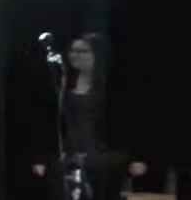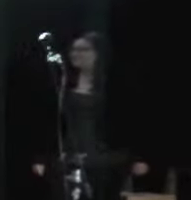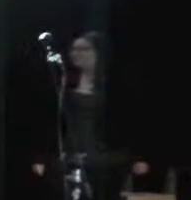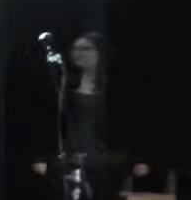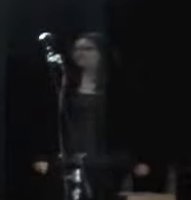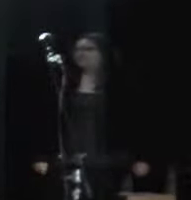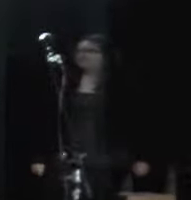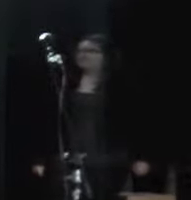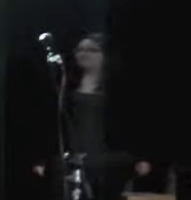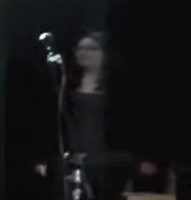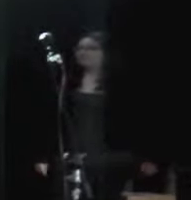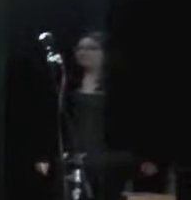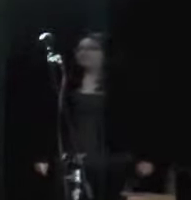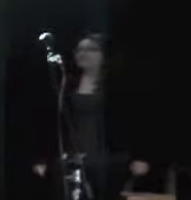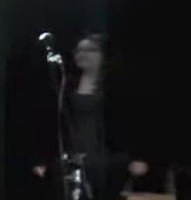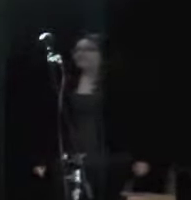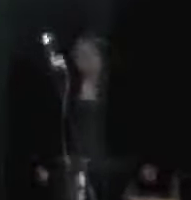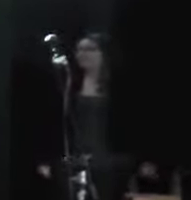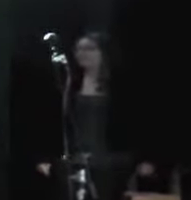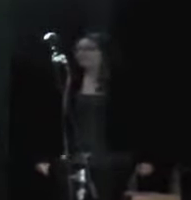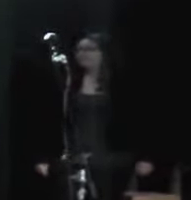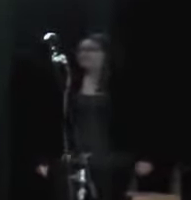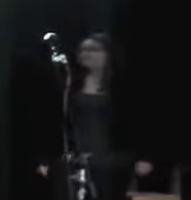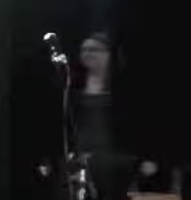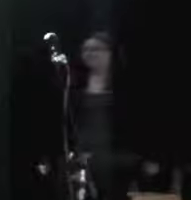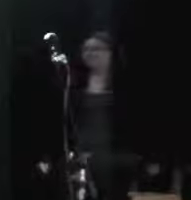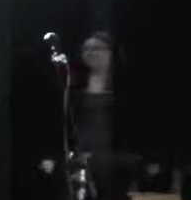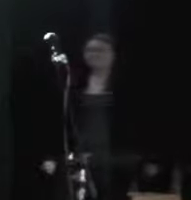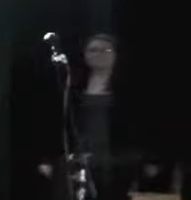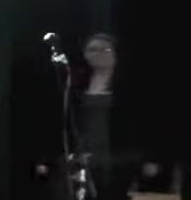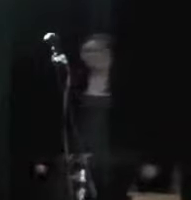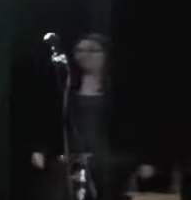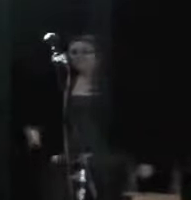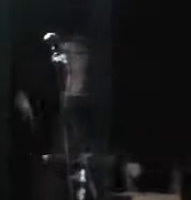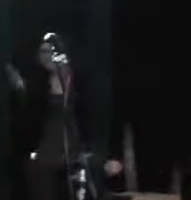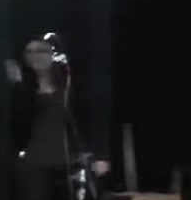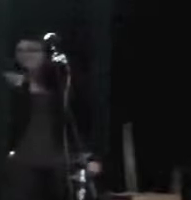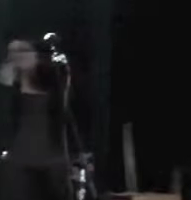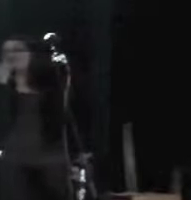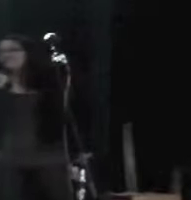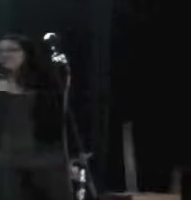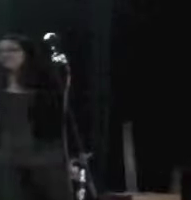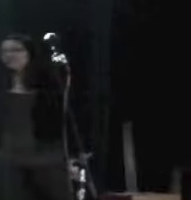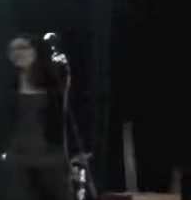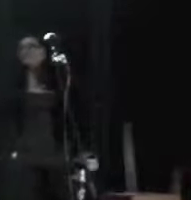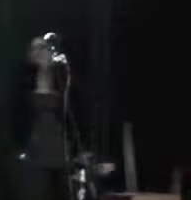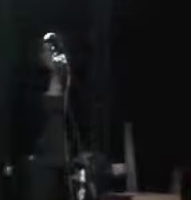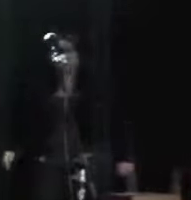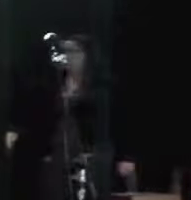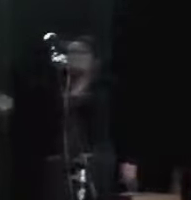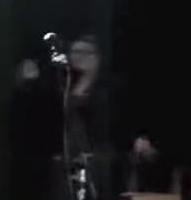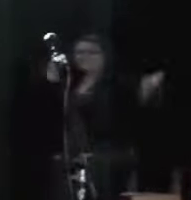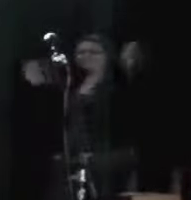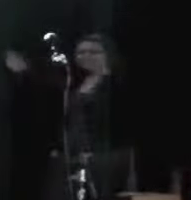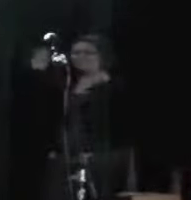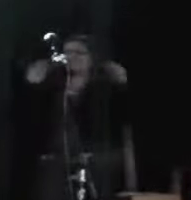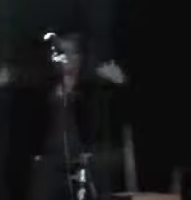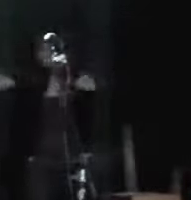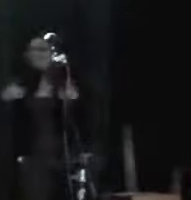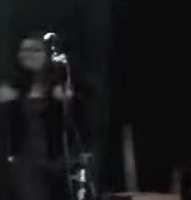cold, can't stop me baby No, no baby, cause you'll be there when you in